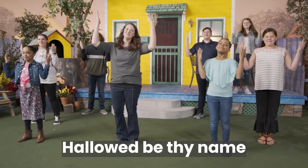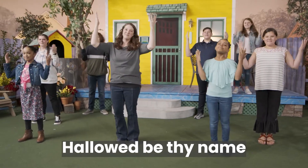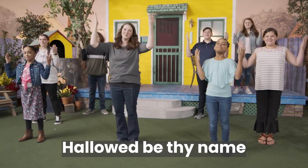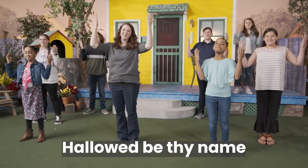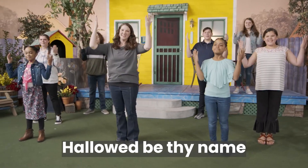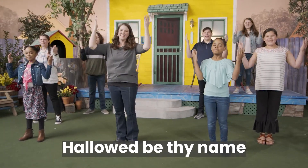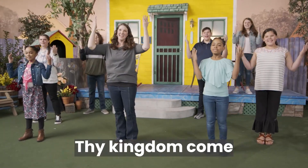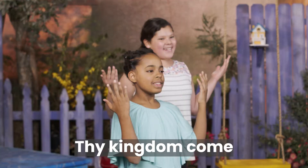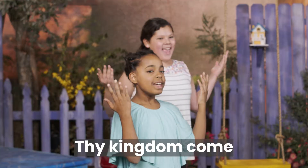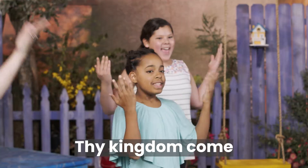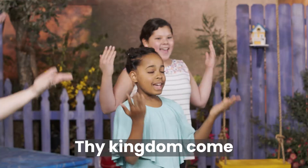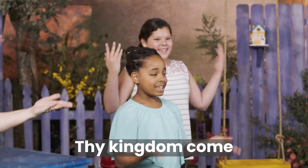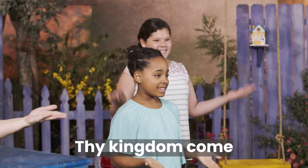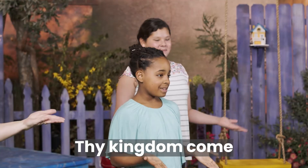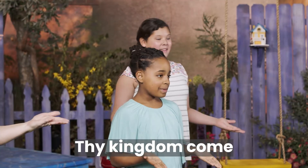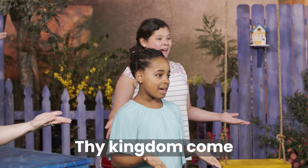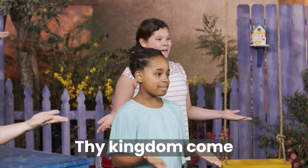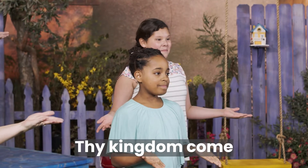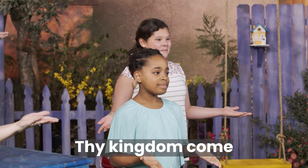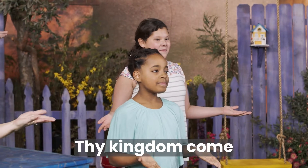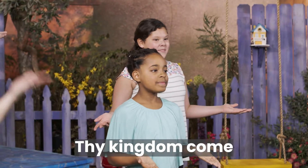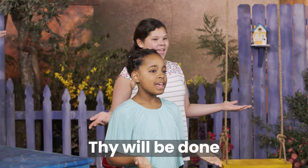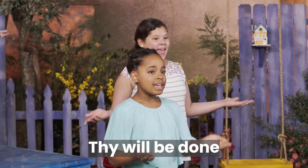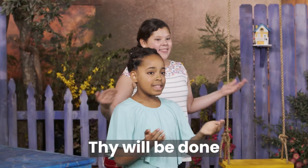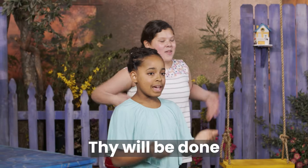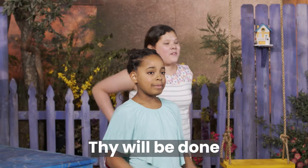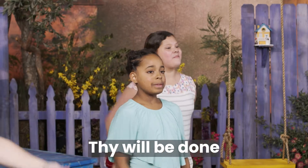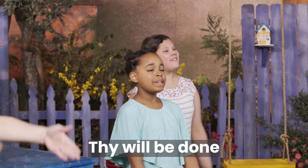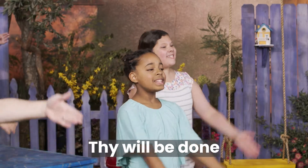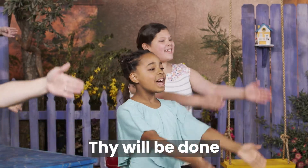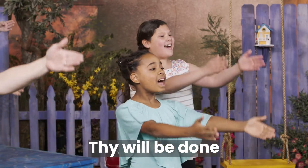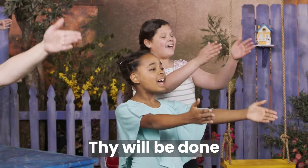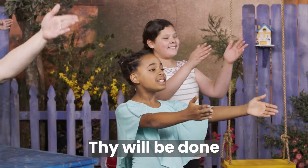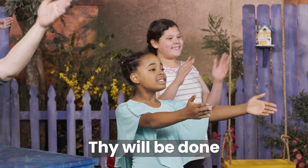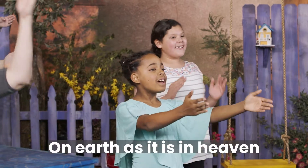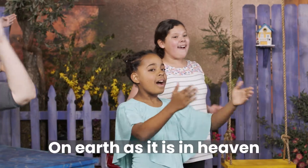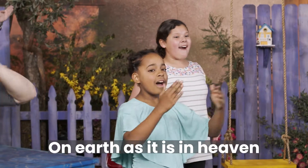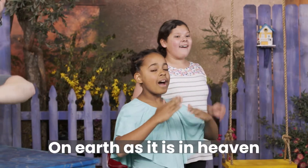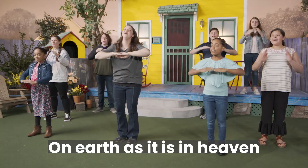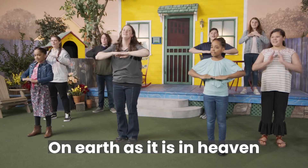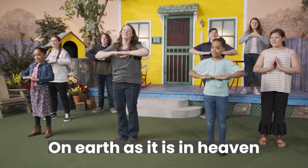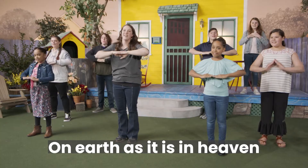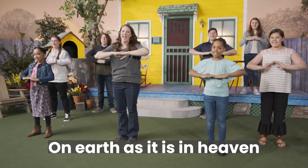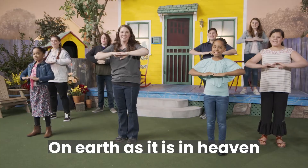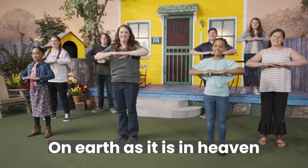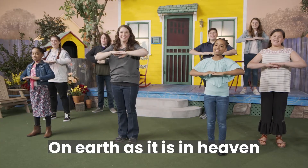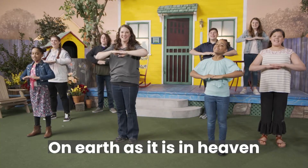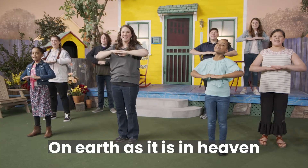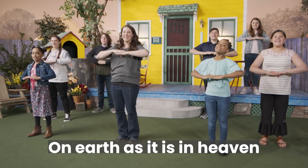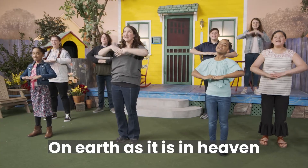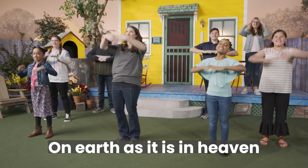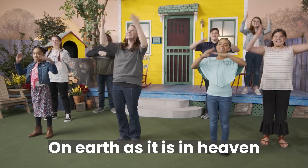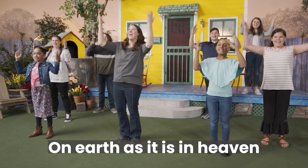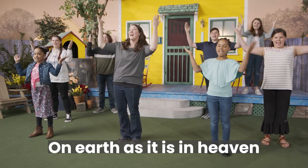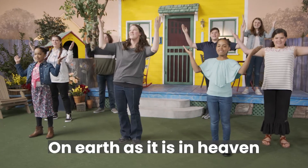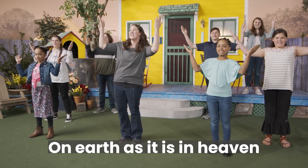Thy kingdom come, thy will be done, on earth as it is in heaven.